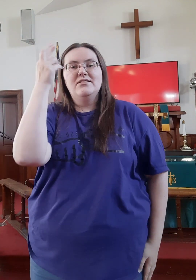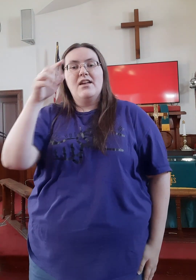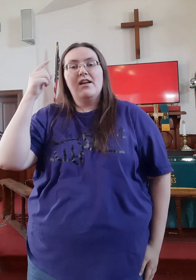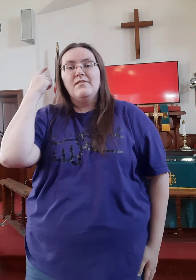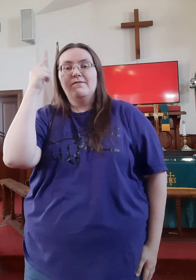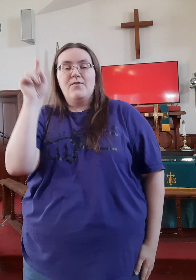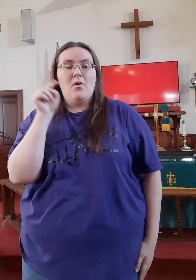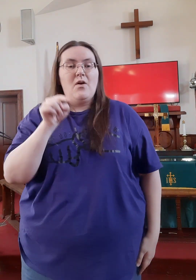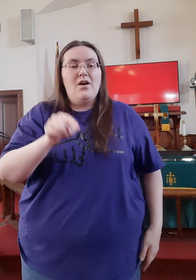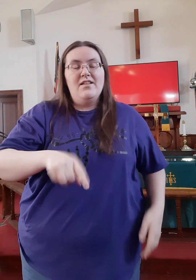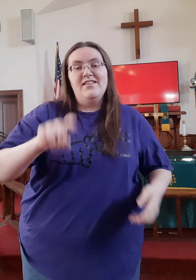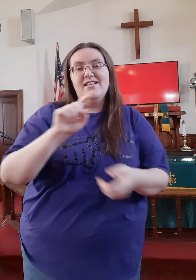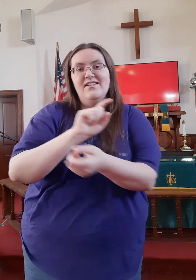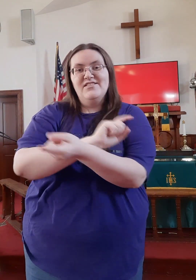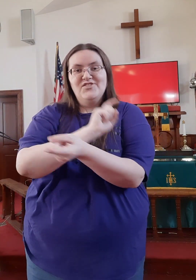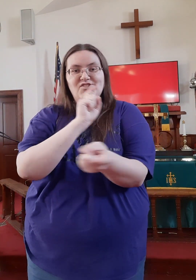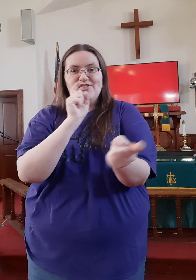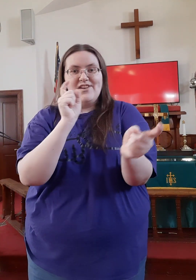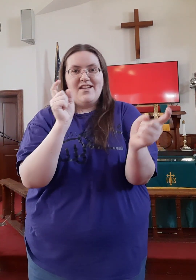for this change